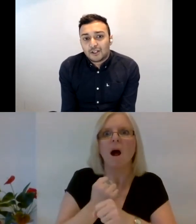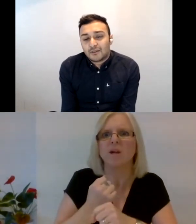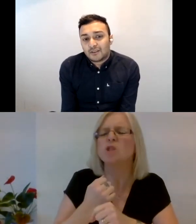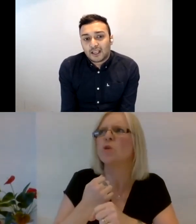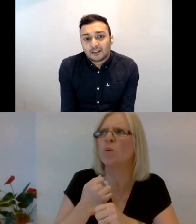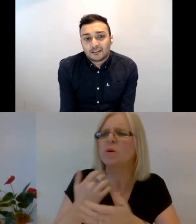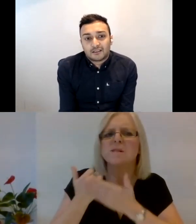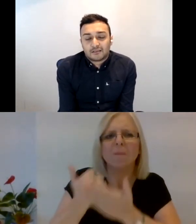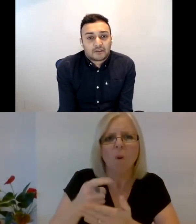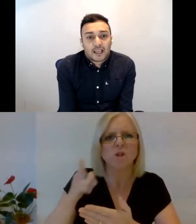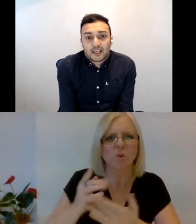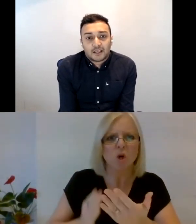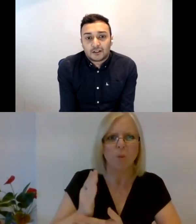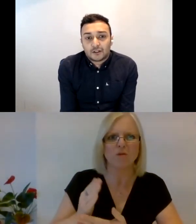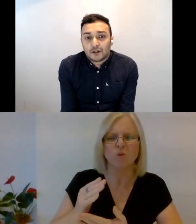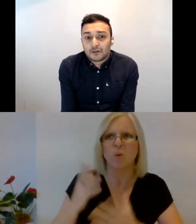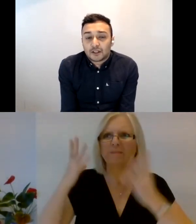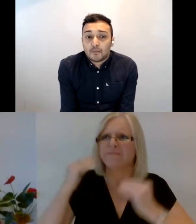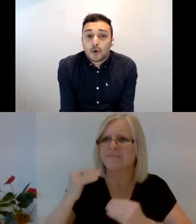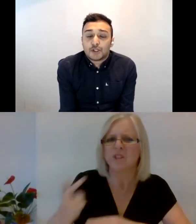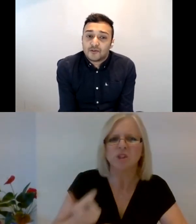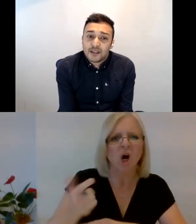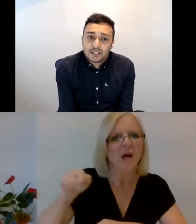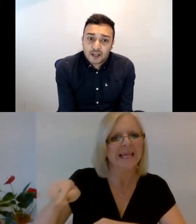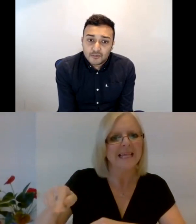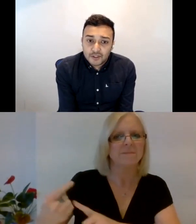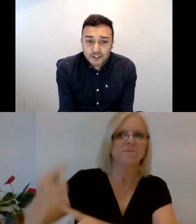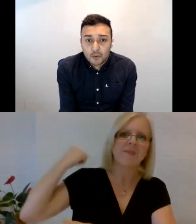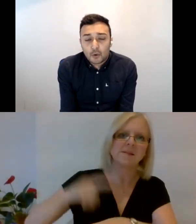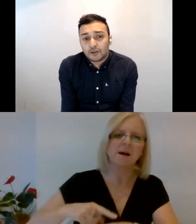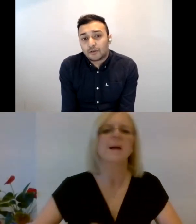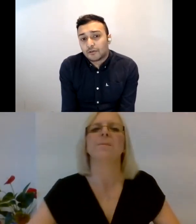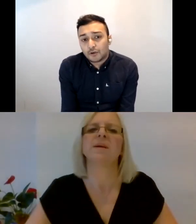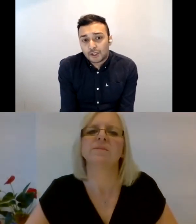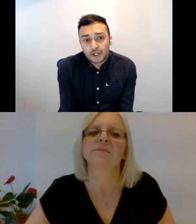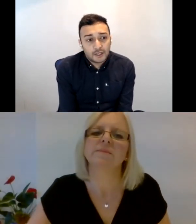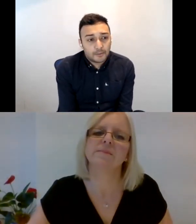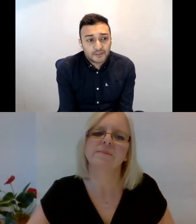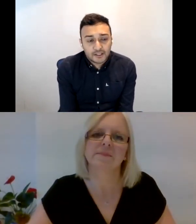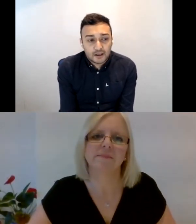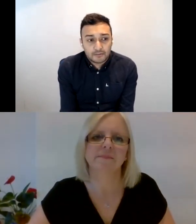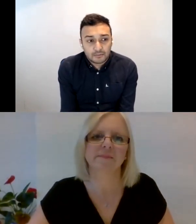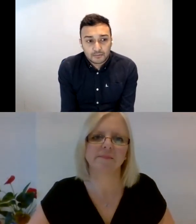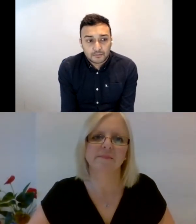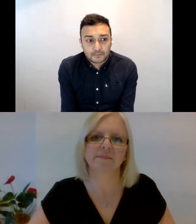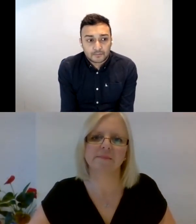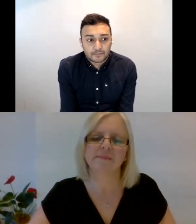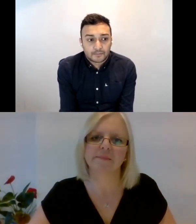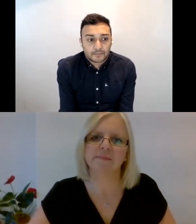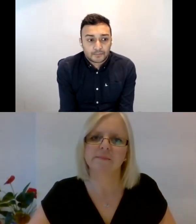do you think that, you know, more should have been done to support you through your journey at that time?